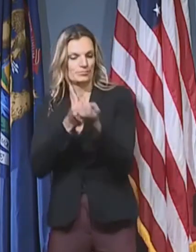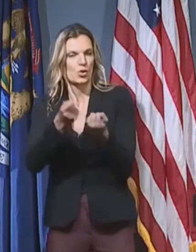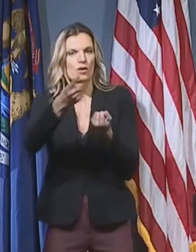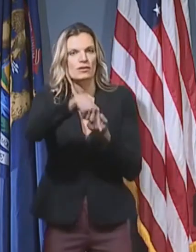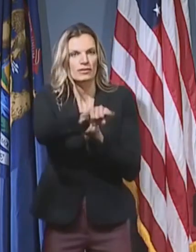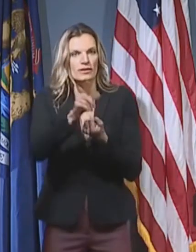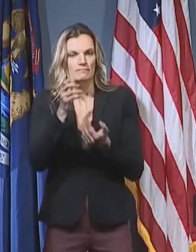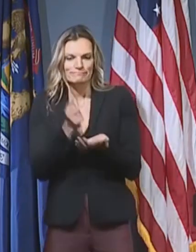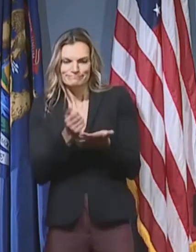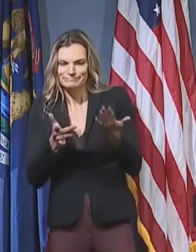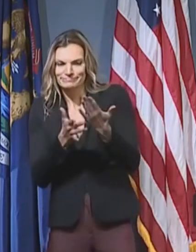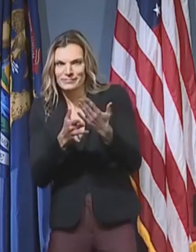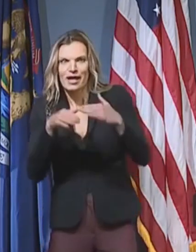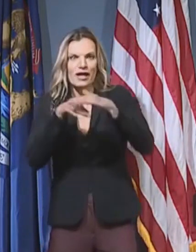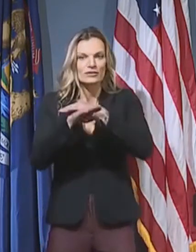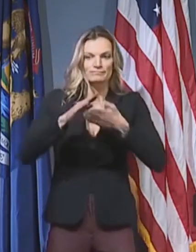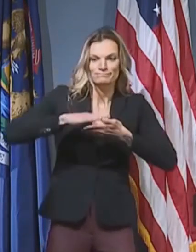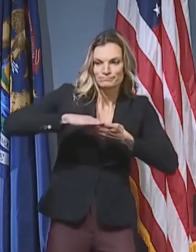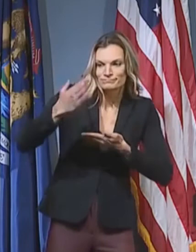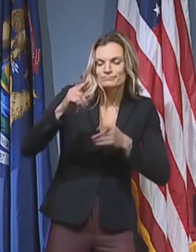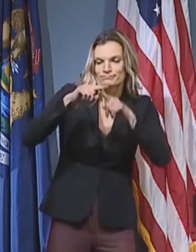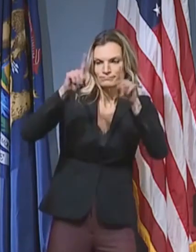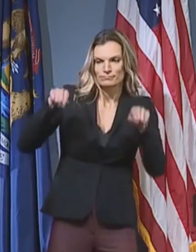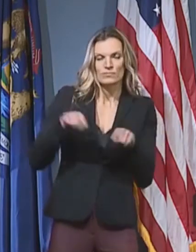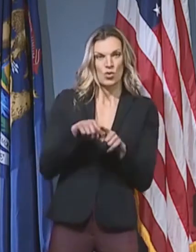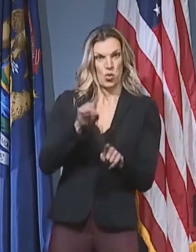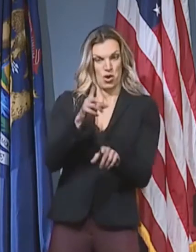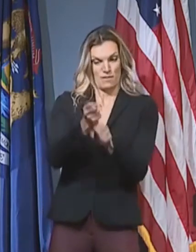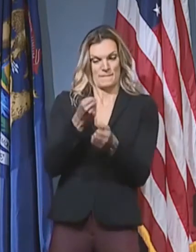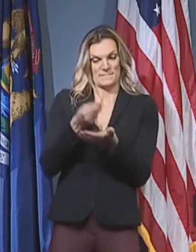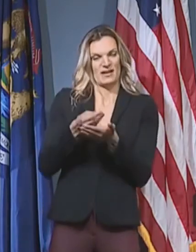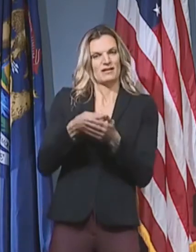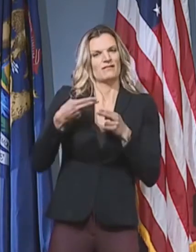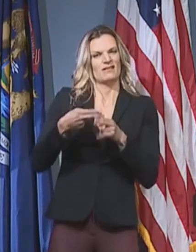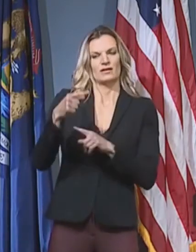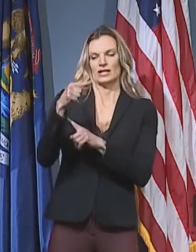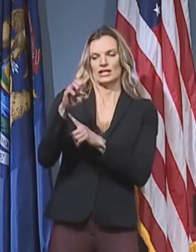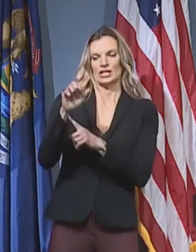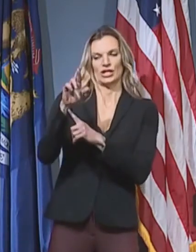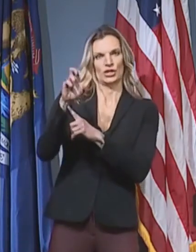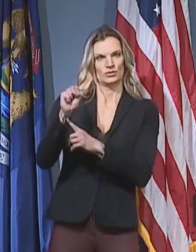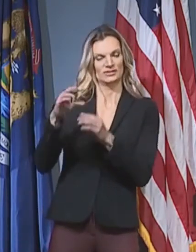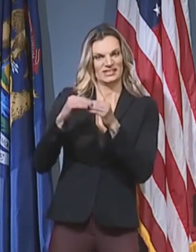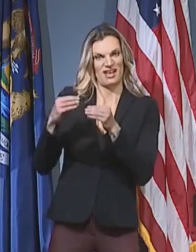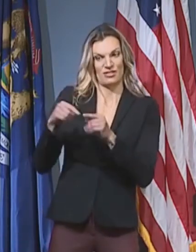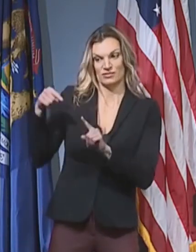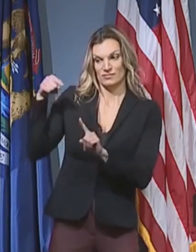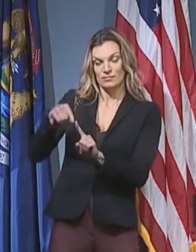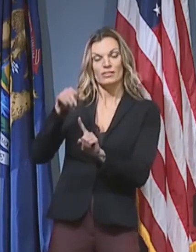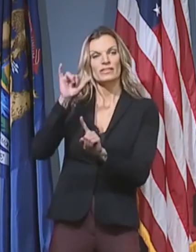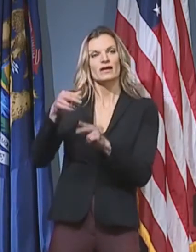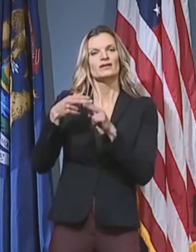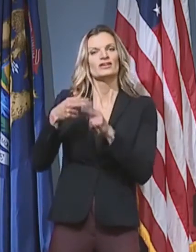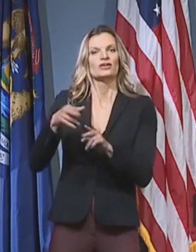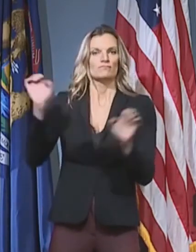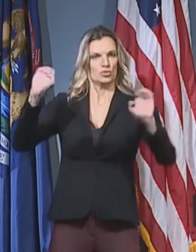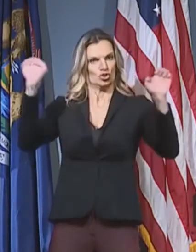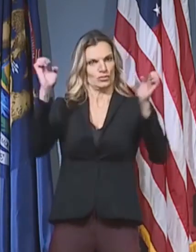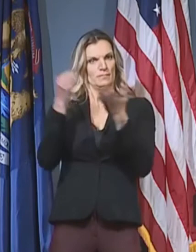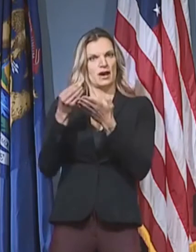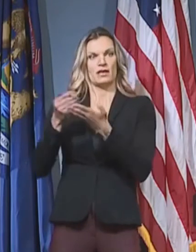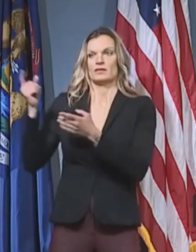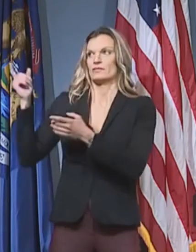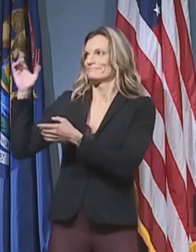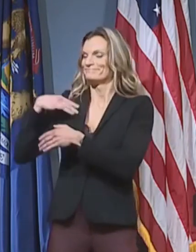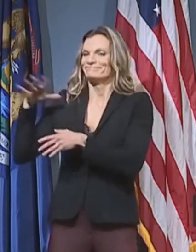state. The funding comes from, it's called GEARS dollars, and it's the Governor's Education Emergency Relief Fund. Districts will